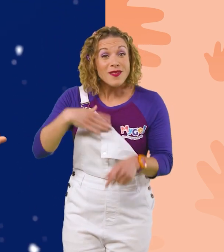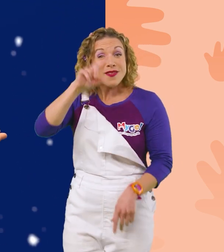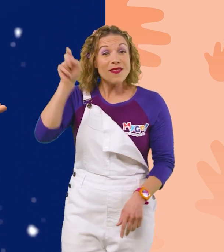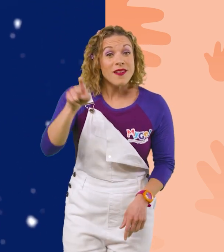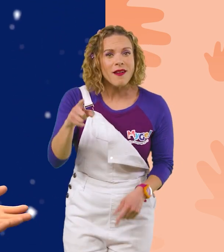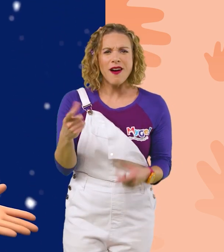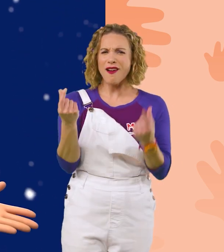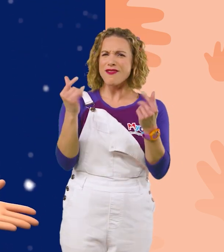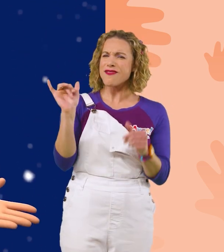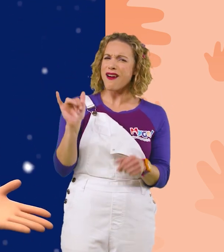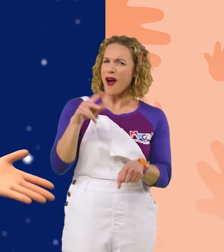like to bounce on the moon?